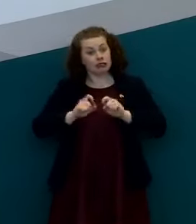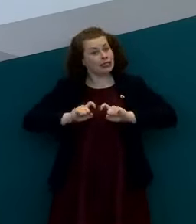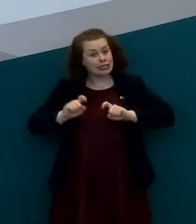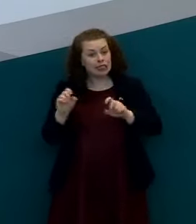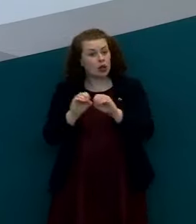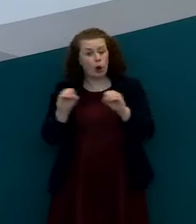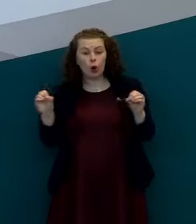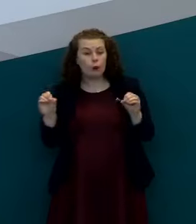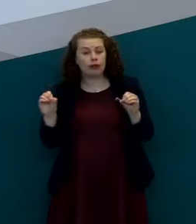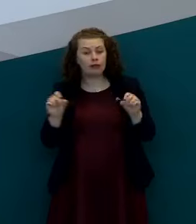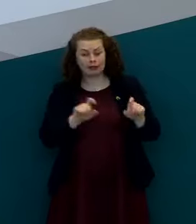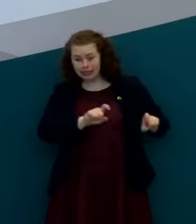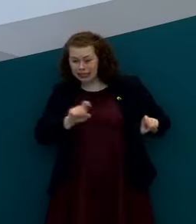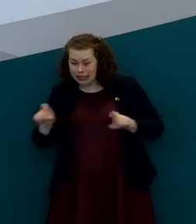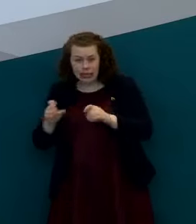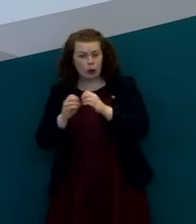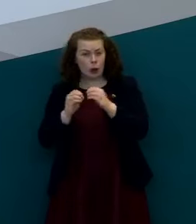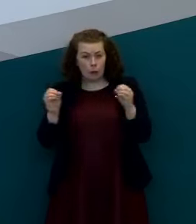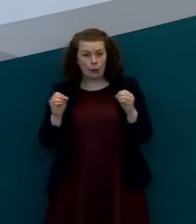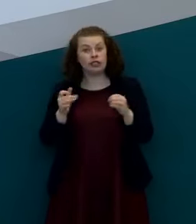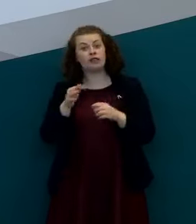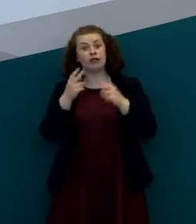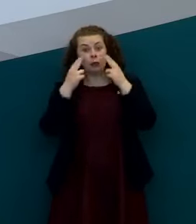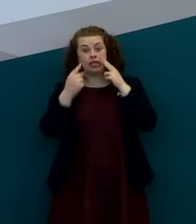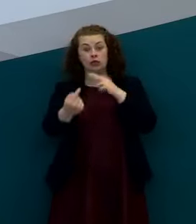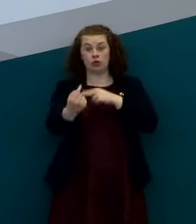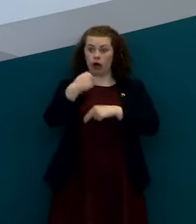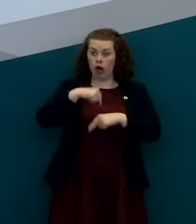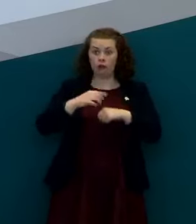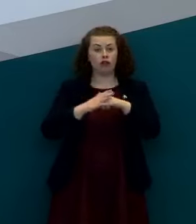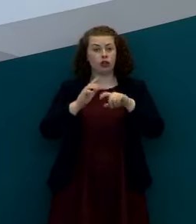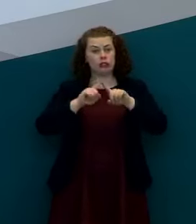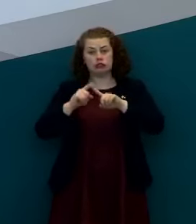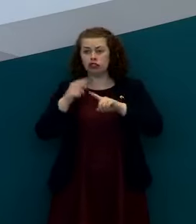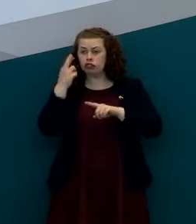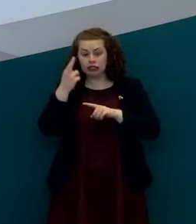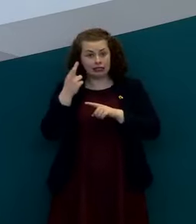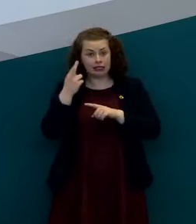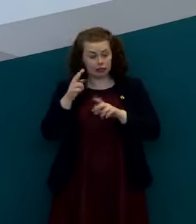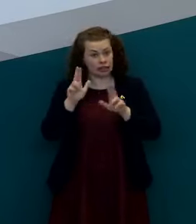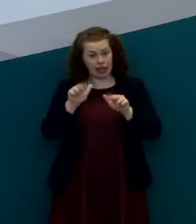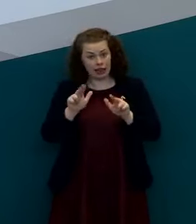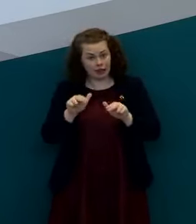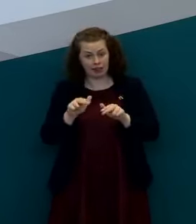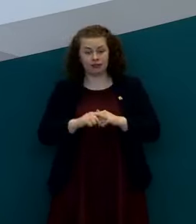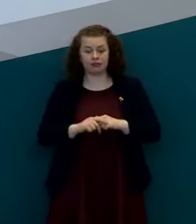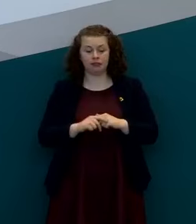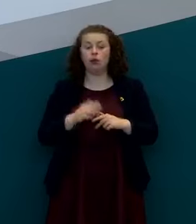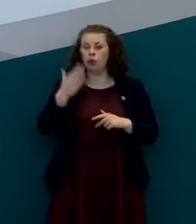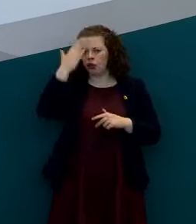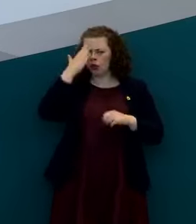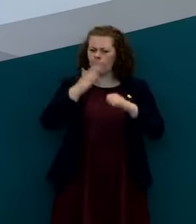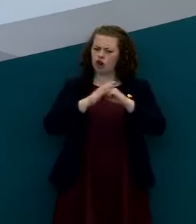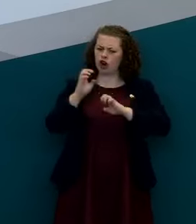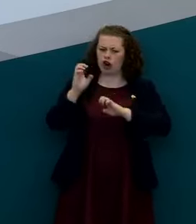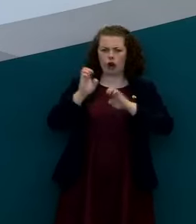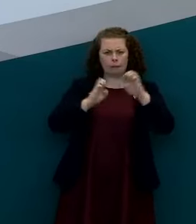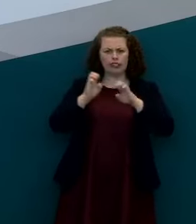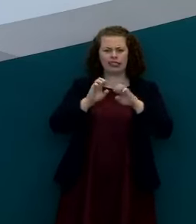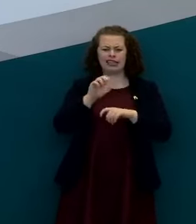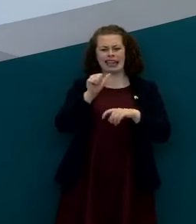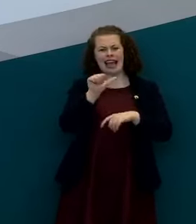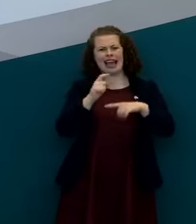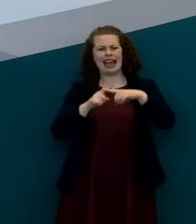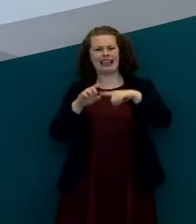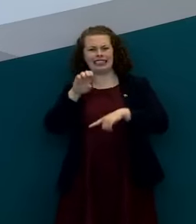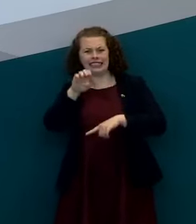for the kinds of things that people need to come to the health service with we know in terms of the numbers of either emergency admissions attendances